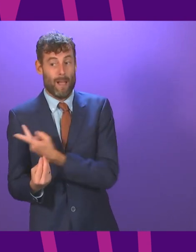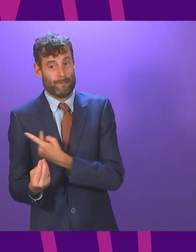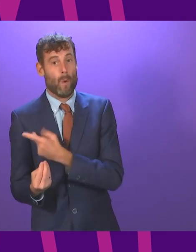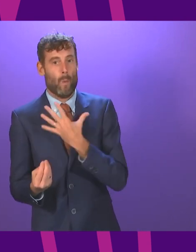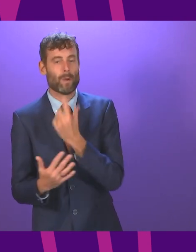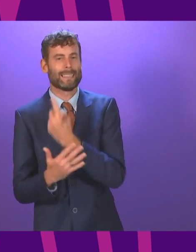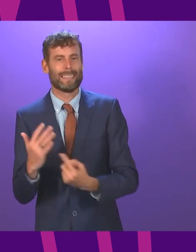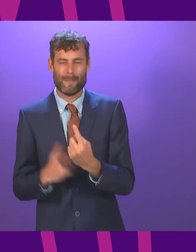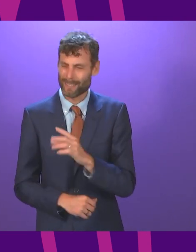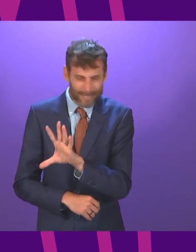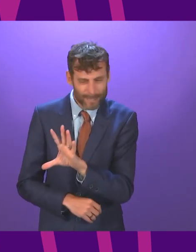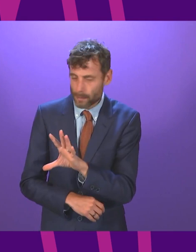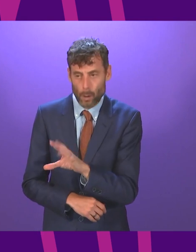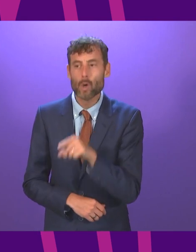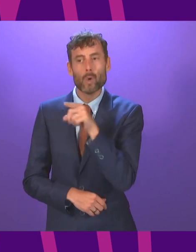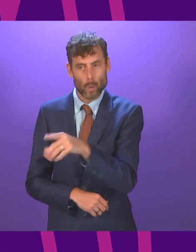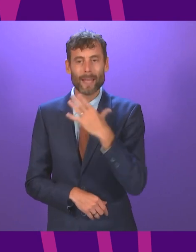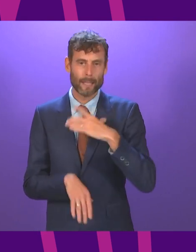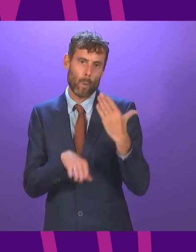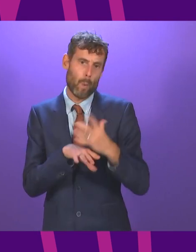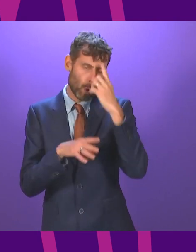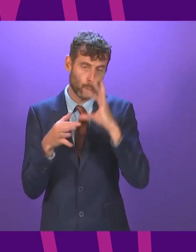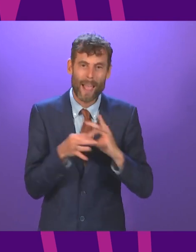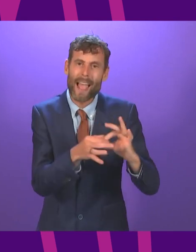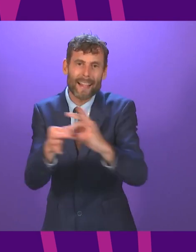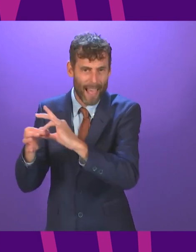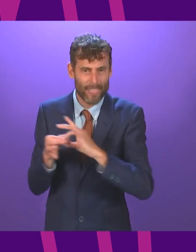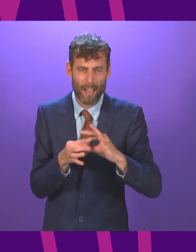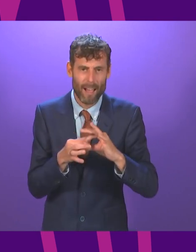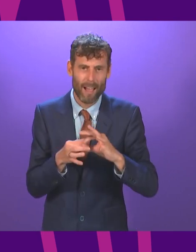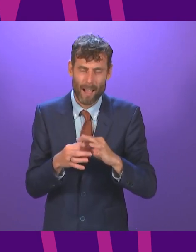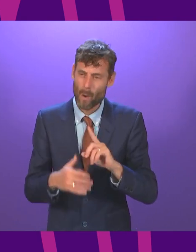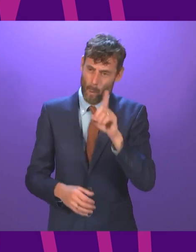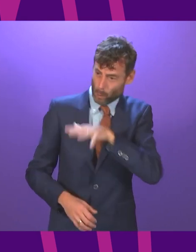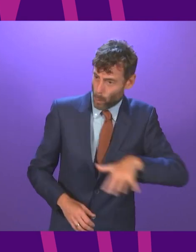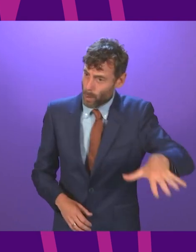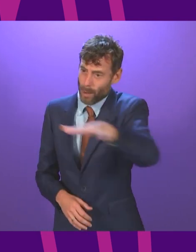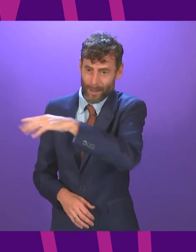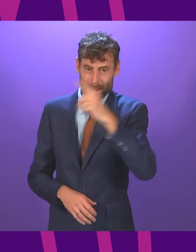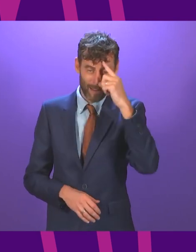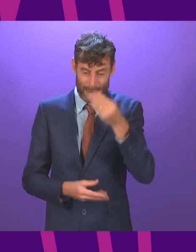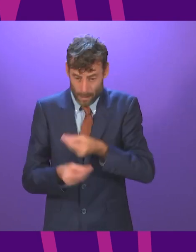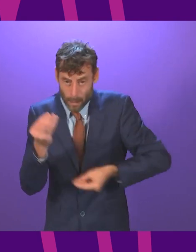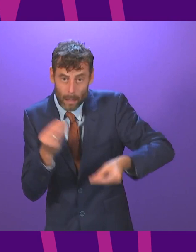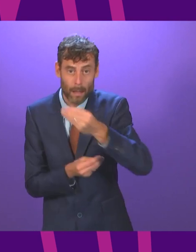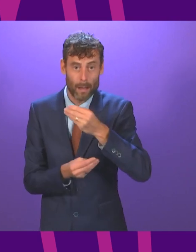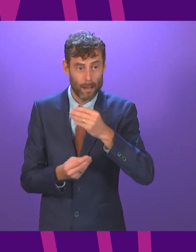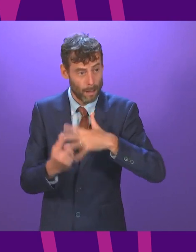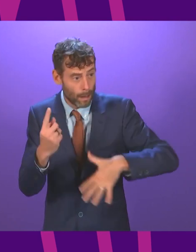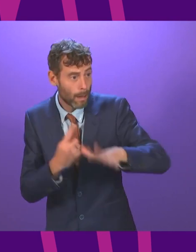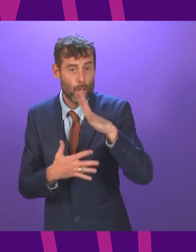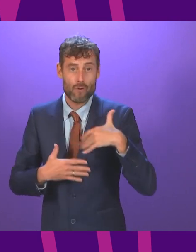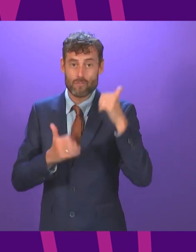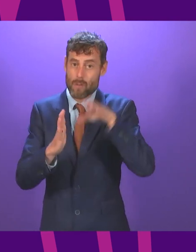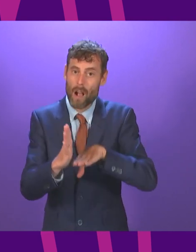Does she understand that our national recovery must truly be our collective national mission? and that it must be more than just warm